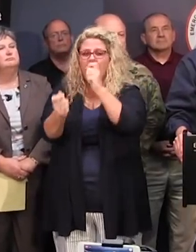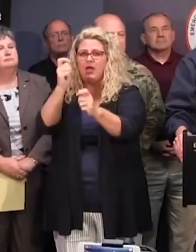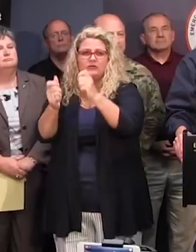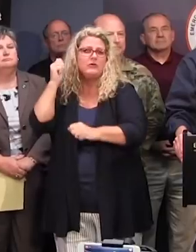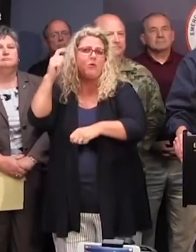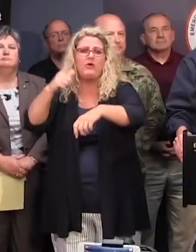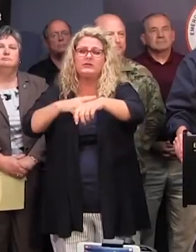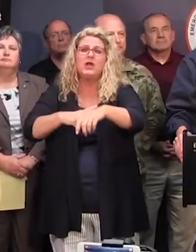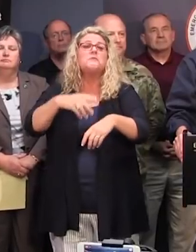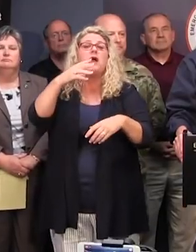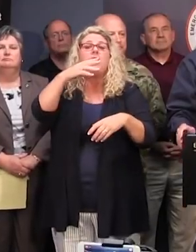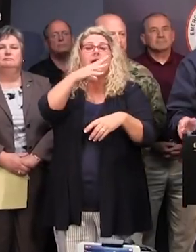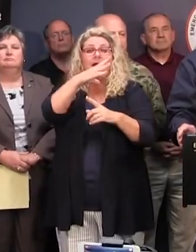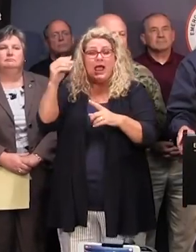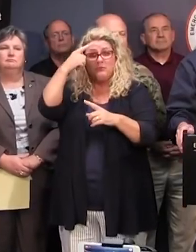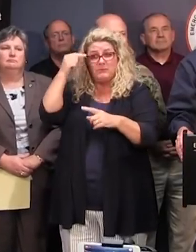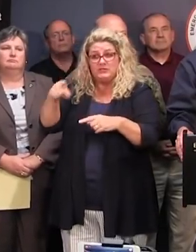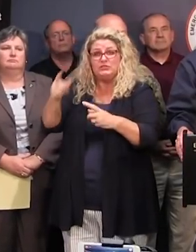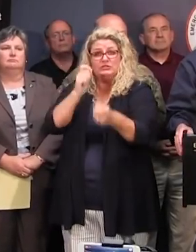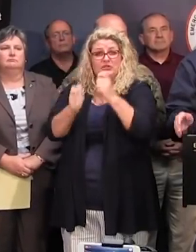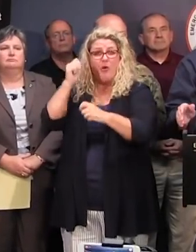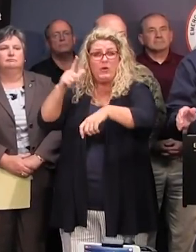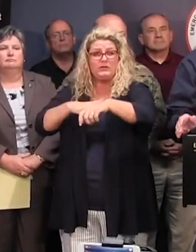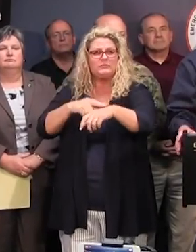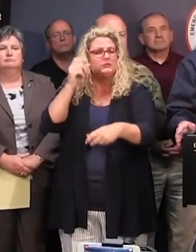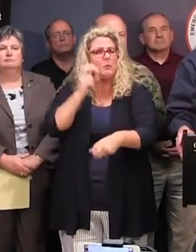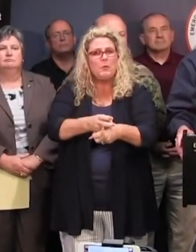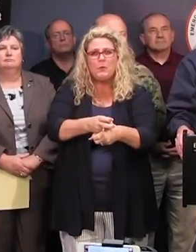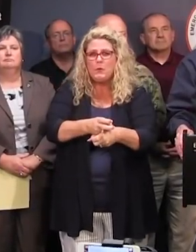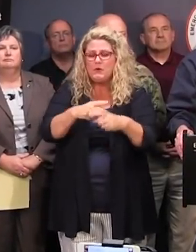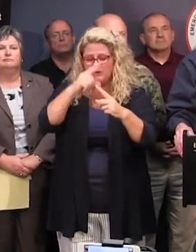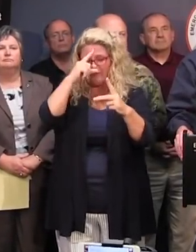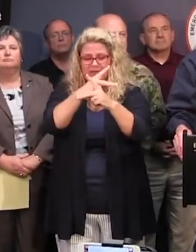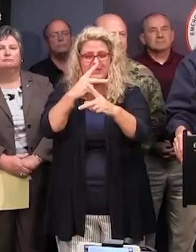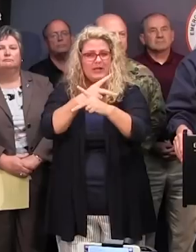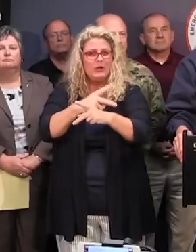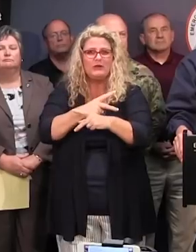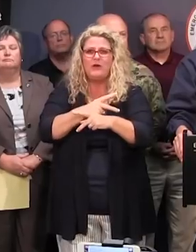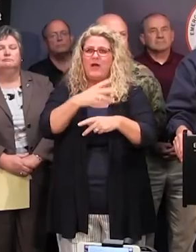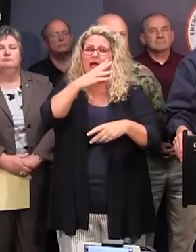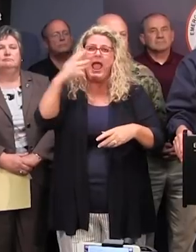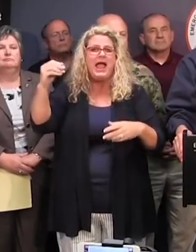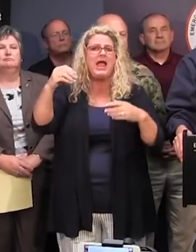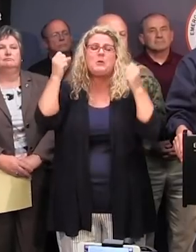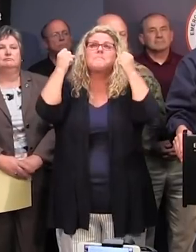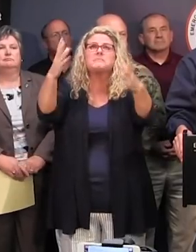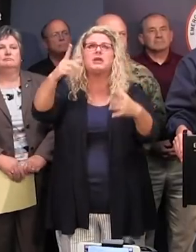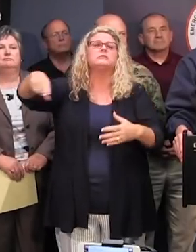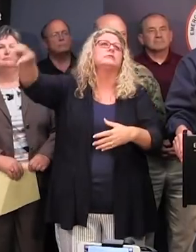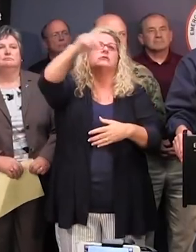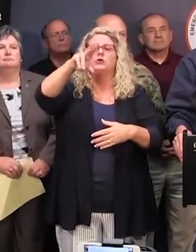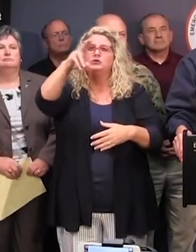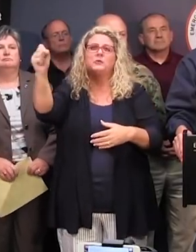very difficult, but with all the information we're getting from around the world on this hurricane, I can assure you that